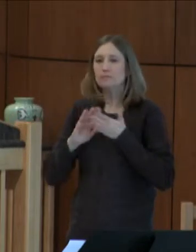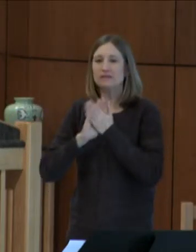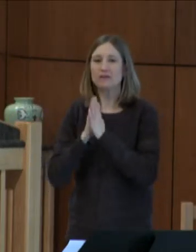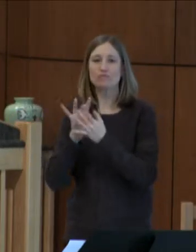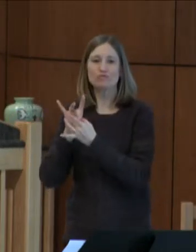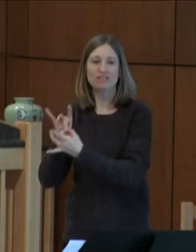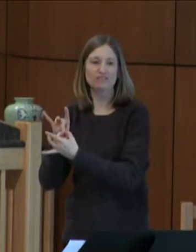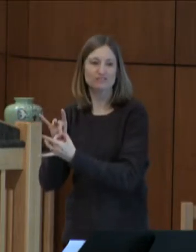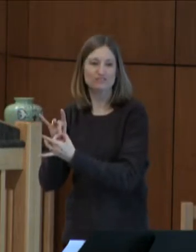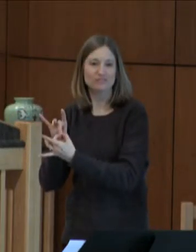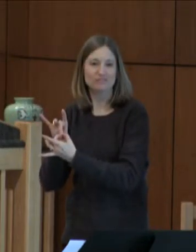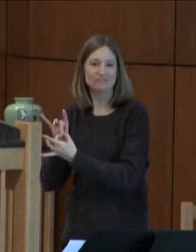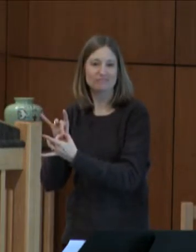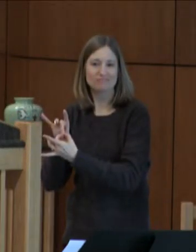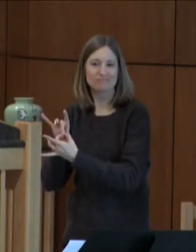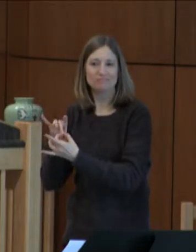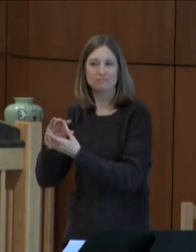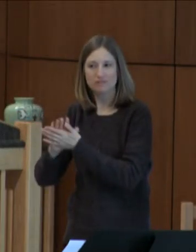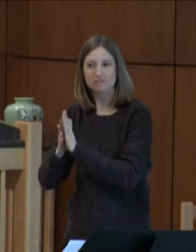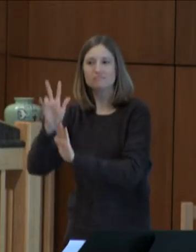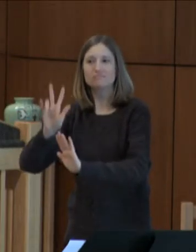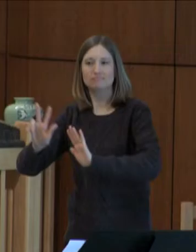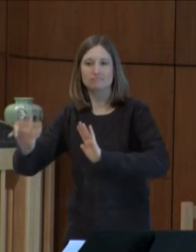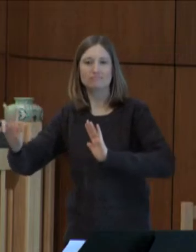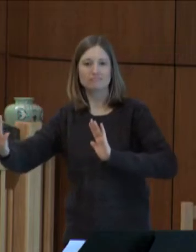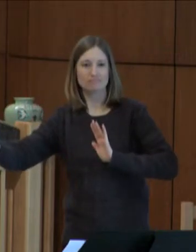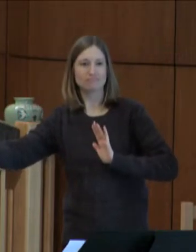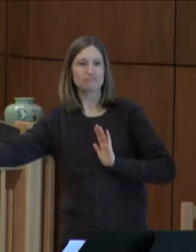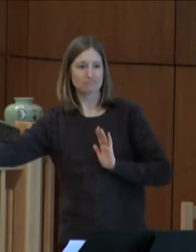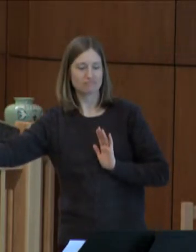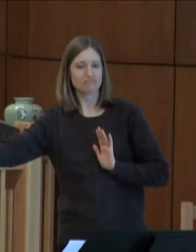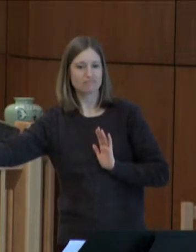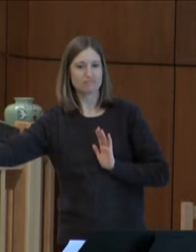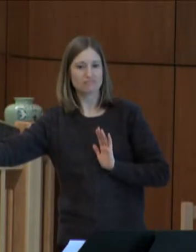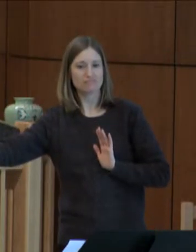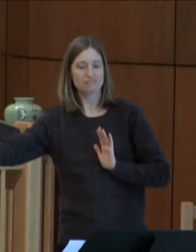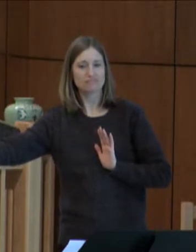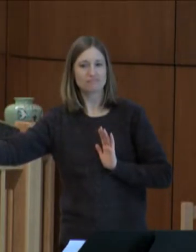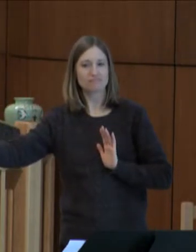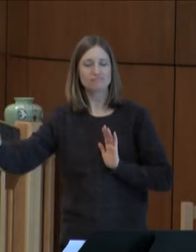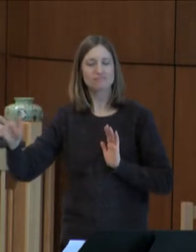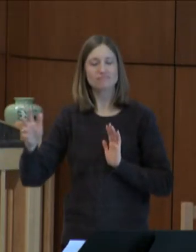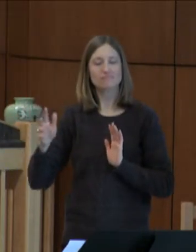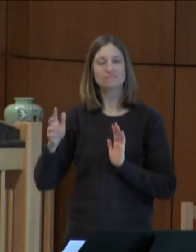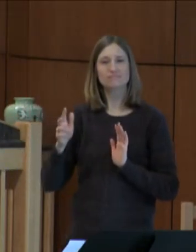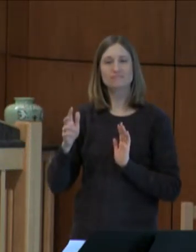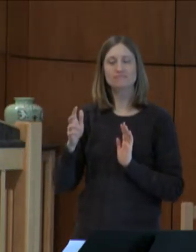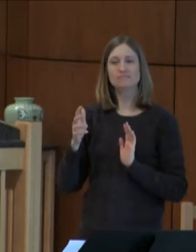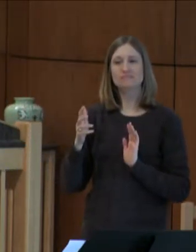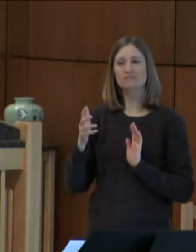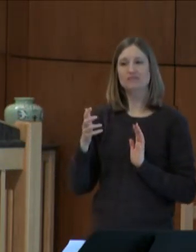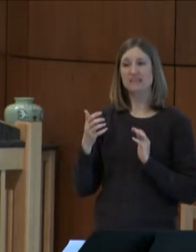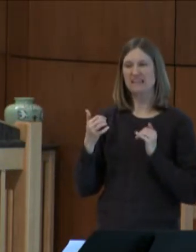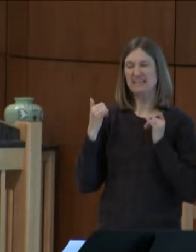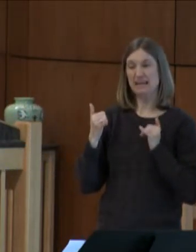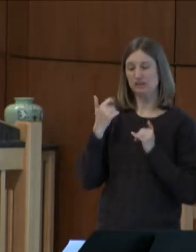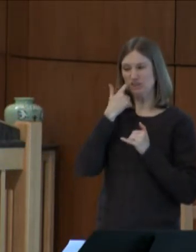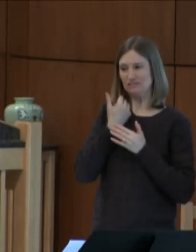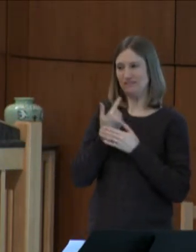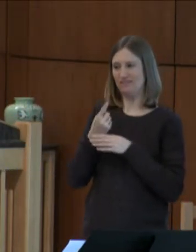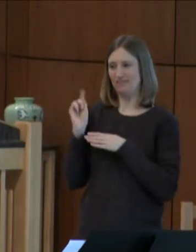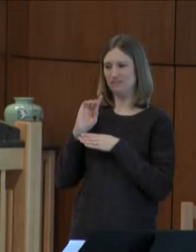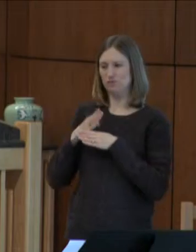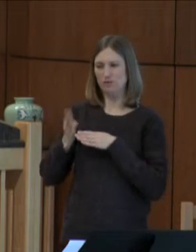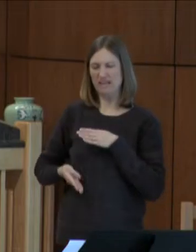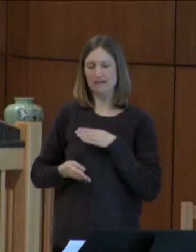on that journey and into the temple. There was an intriguing story in the Sunday paper last weekend,